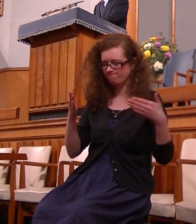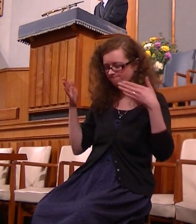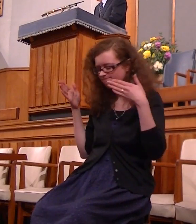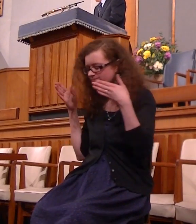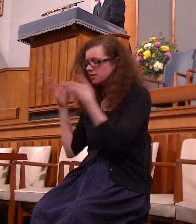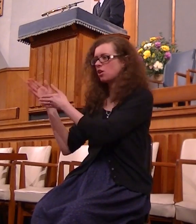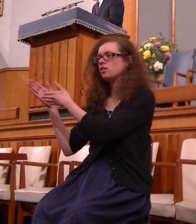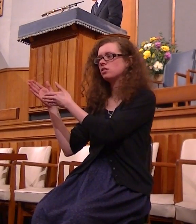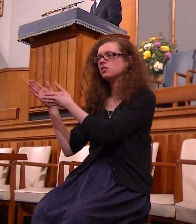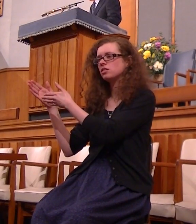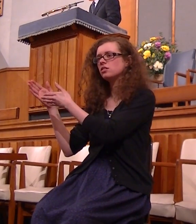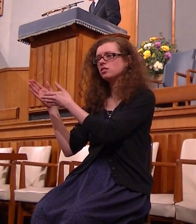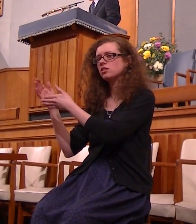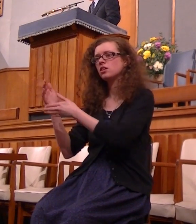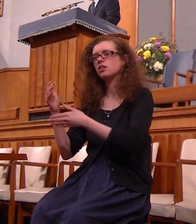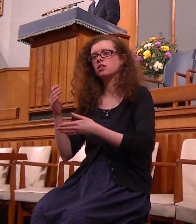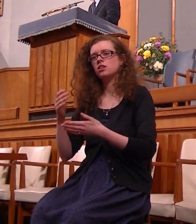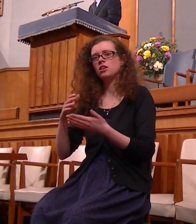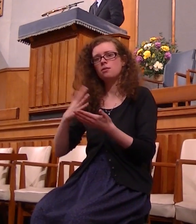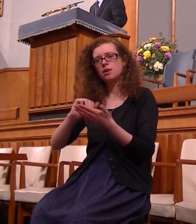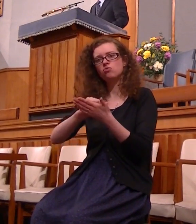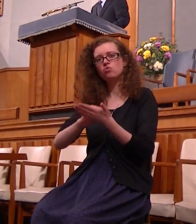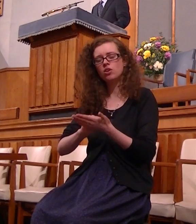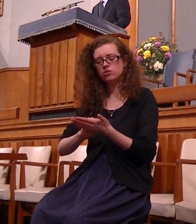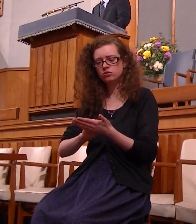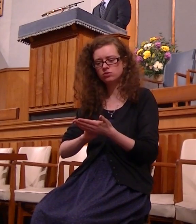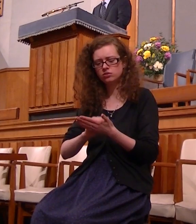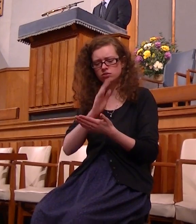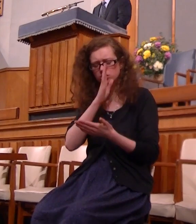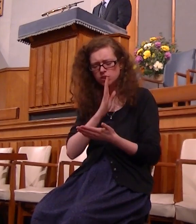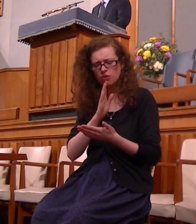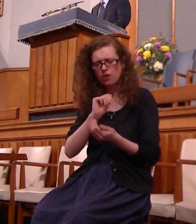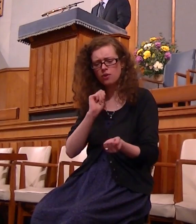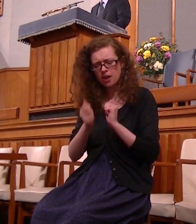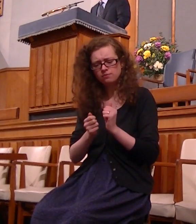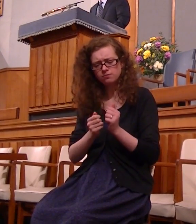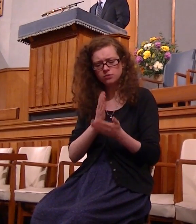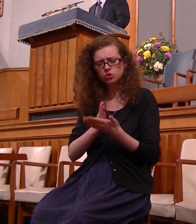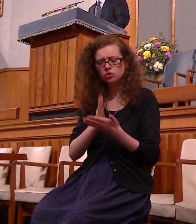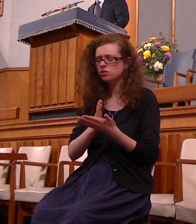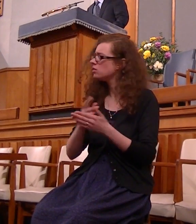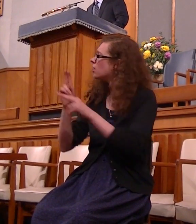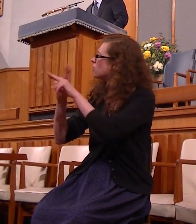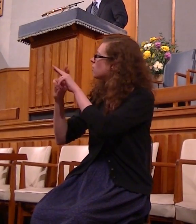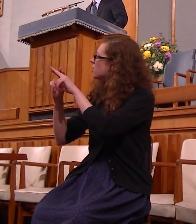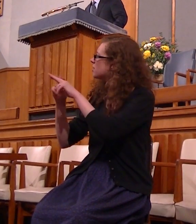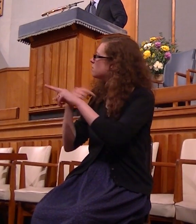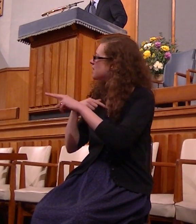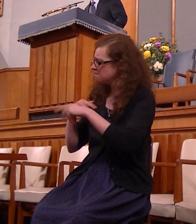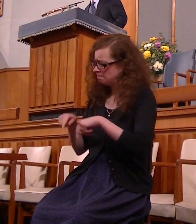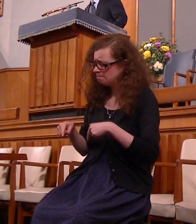old prayer in sorrow and repentance true father I trembling come to you